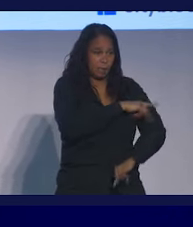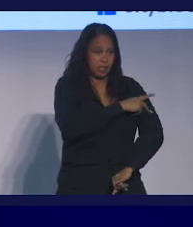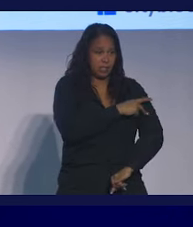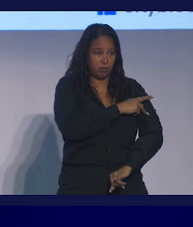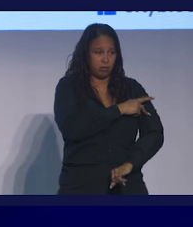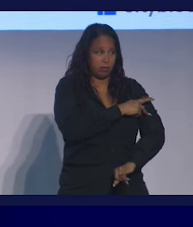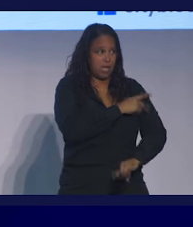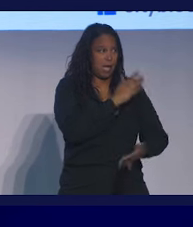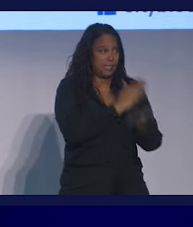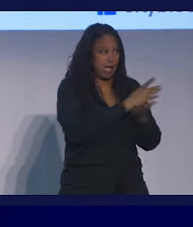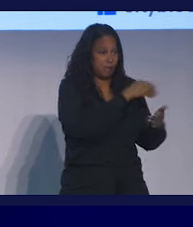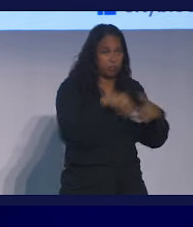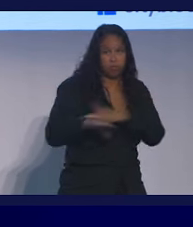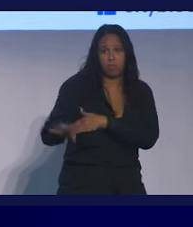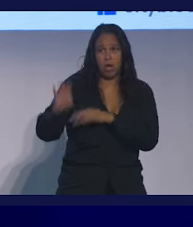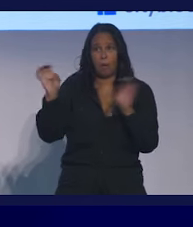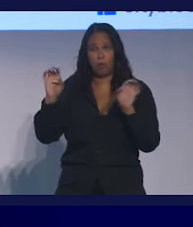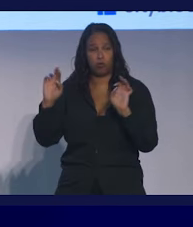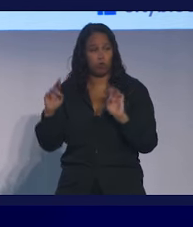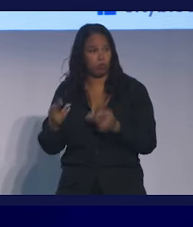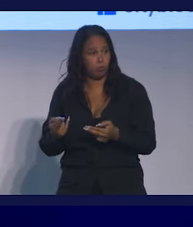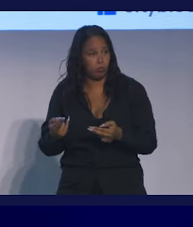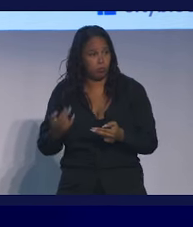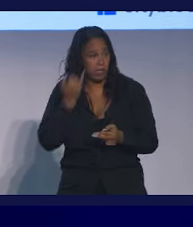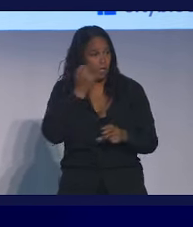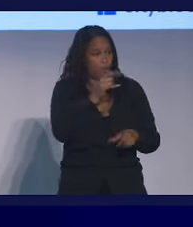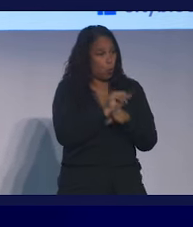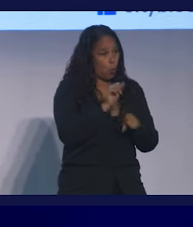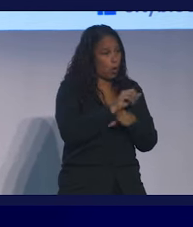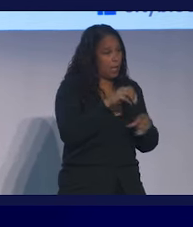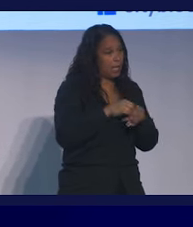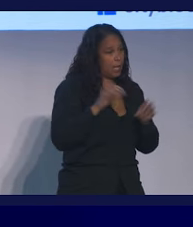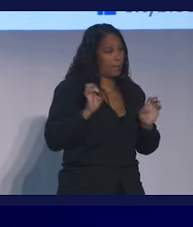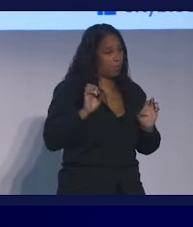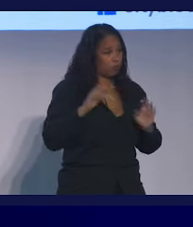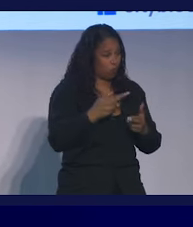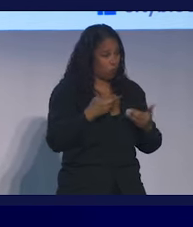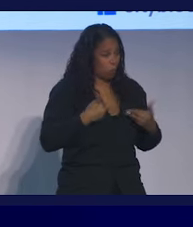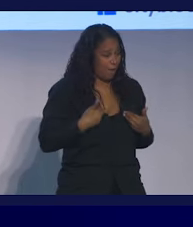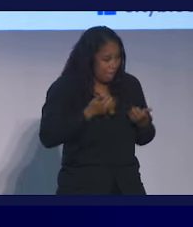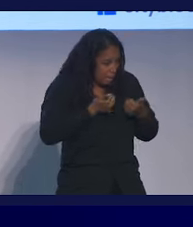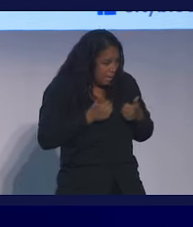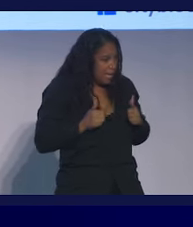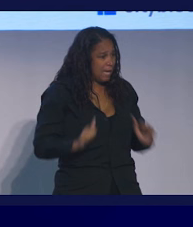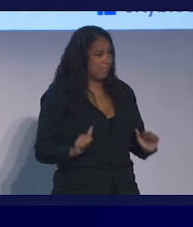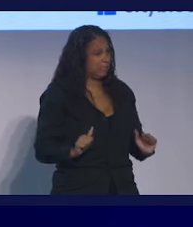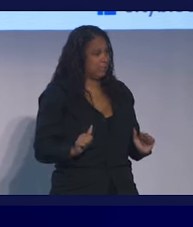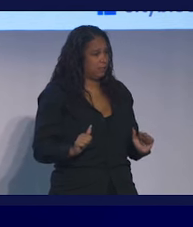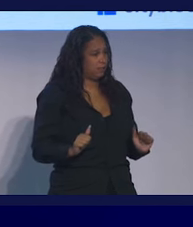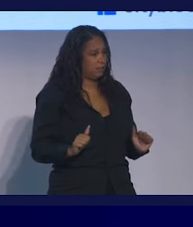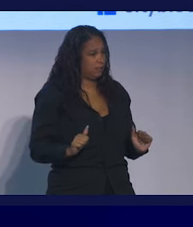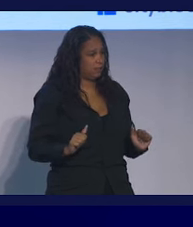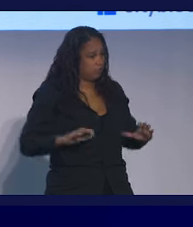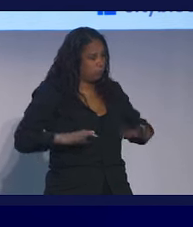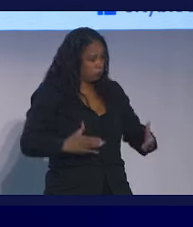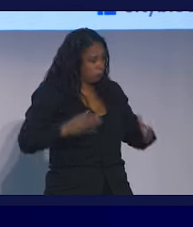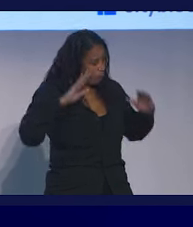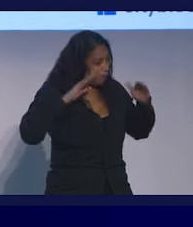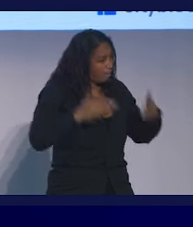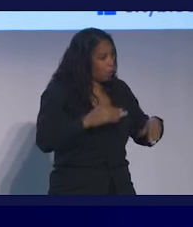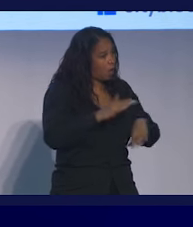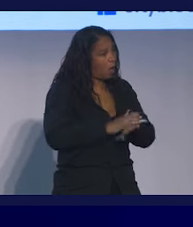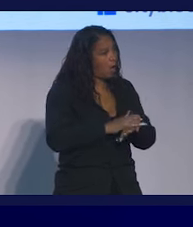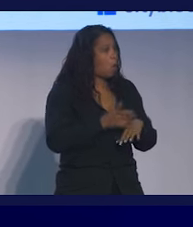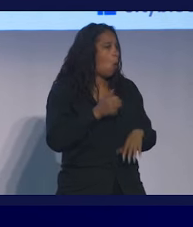the emergency room? If you work in the ER, is there any metric at all that focuses on how many people who were